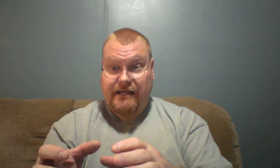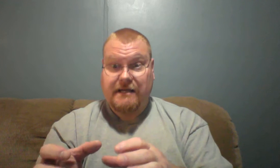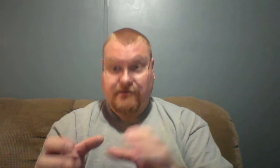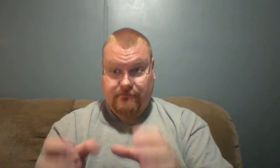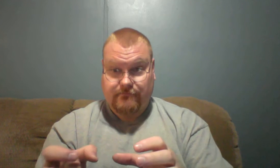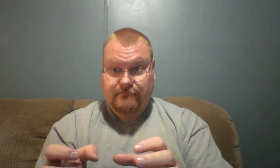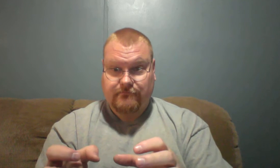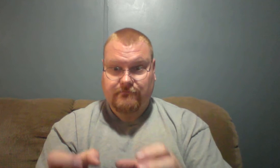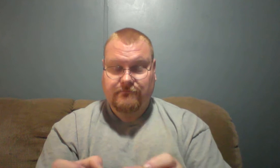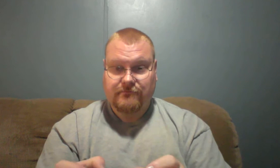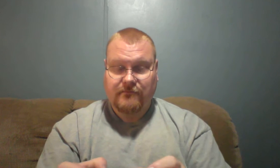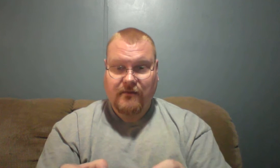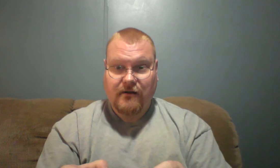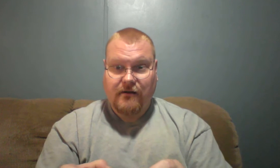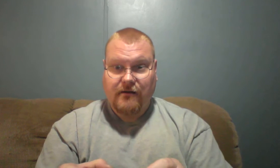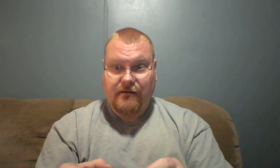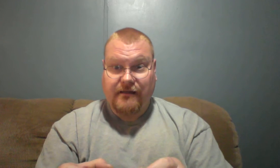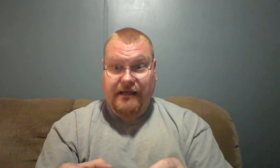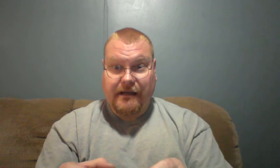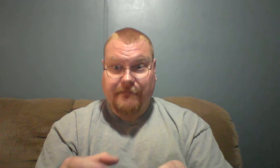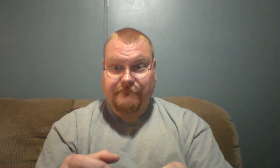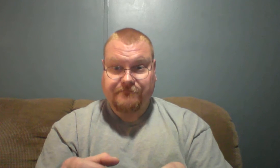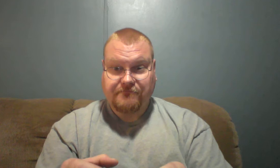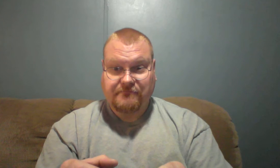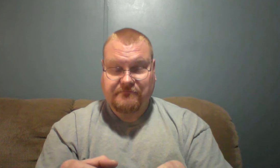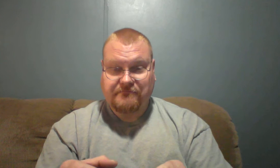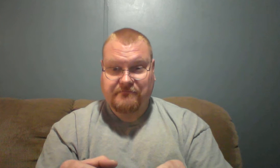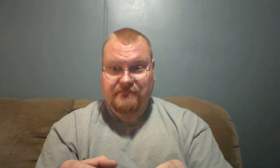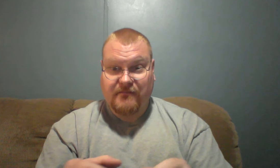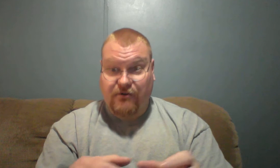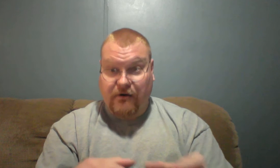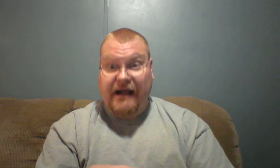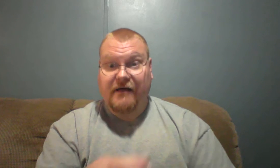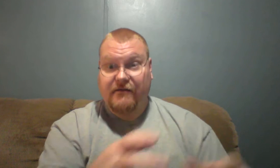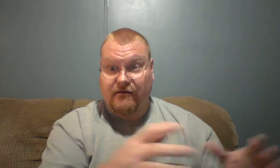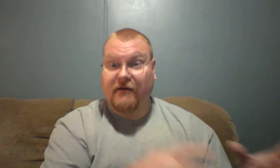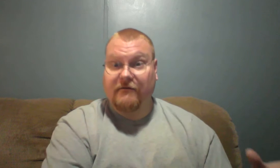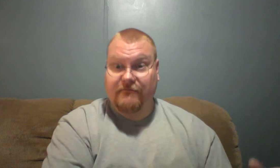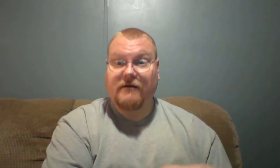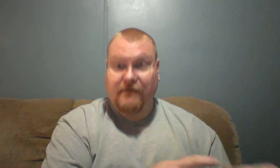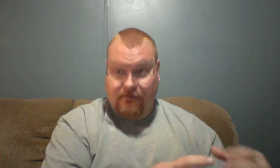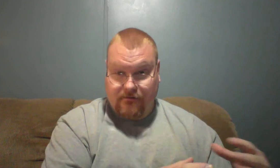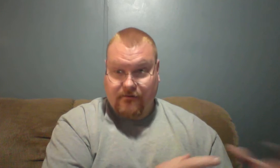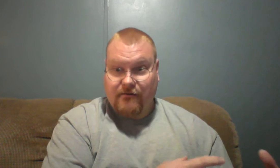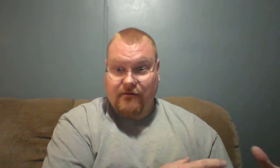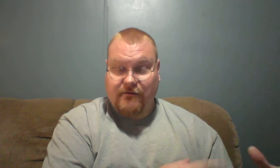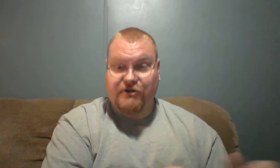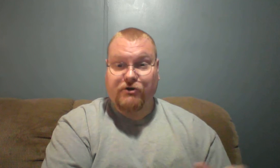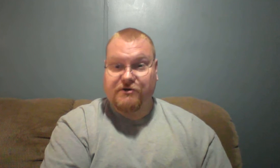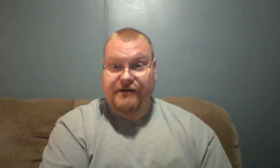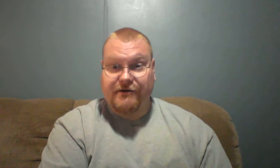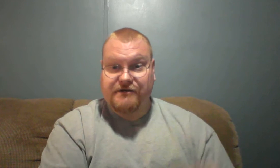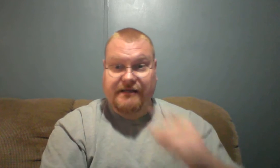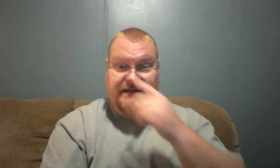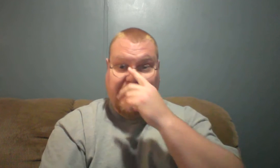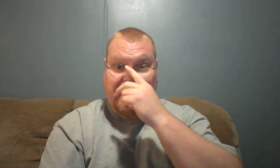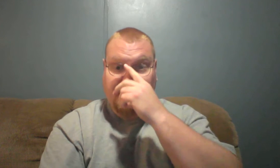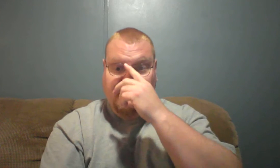the, uh, the wrath of the Jewish leaders at the time and the